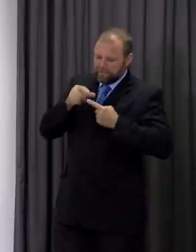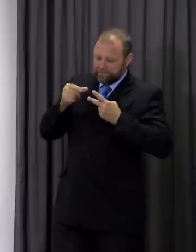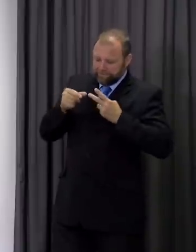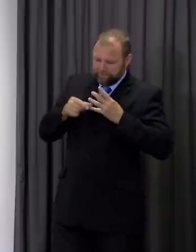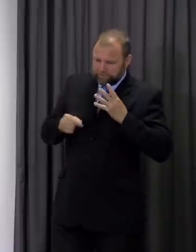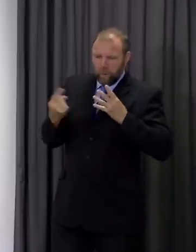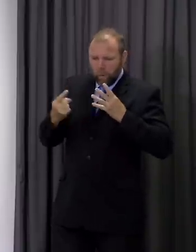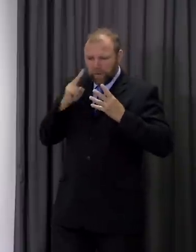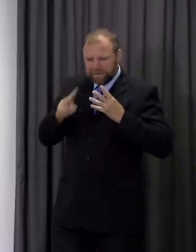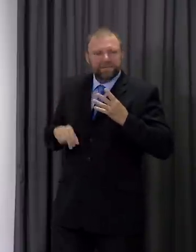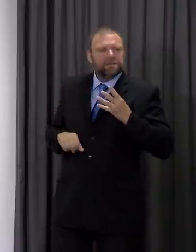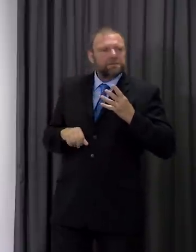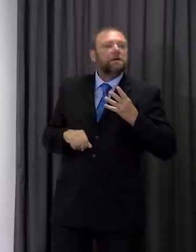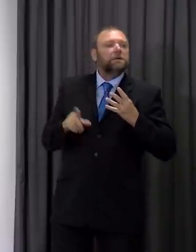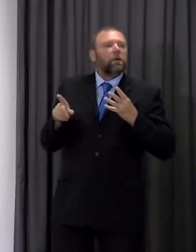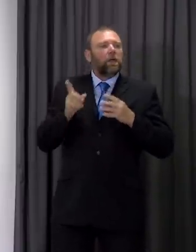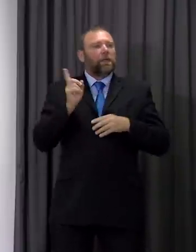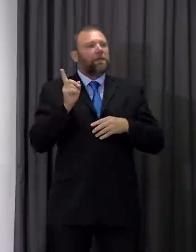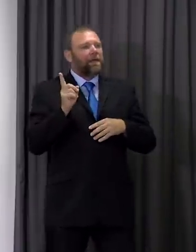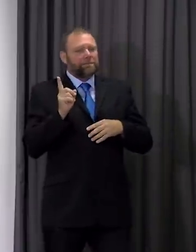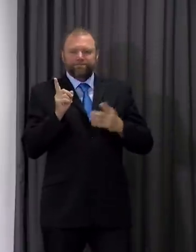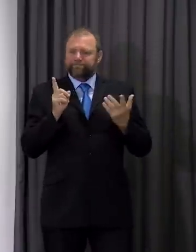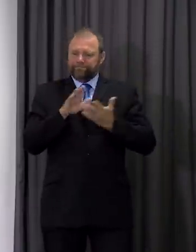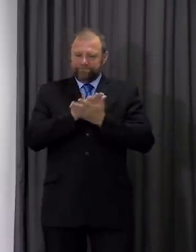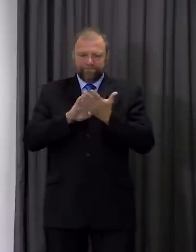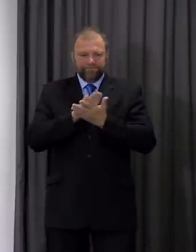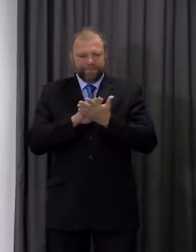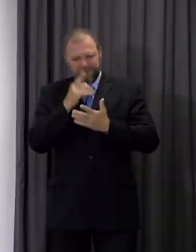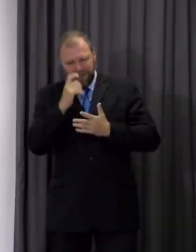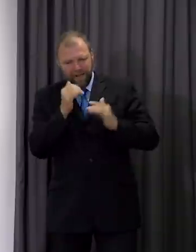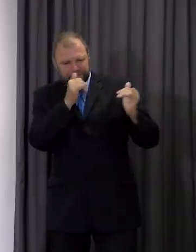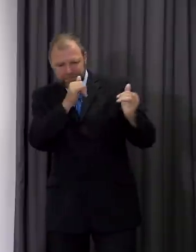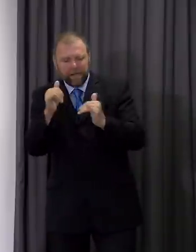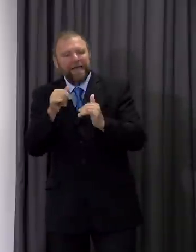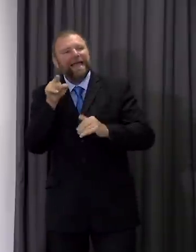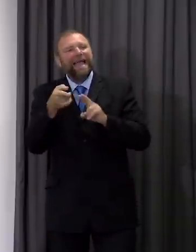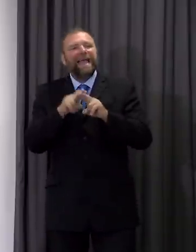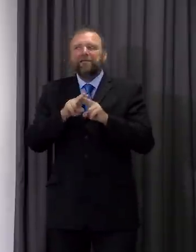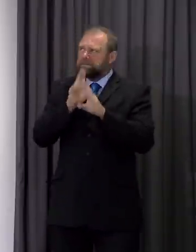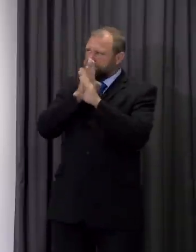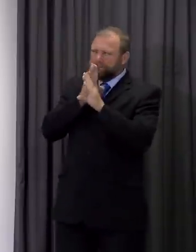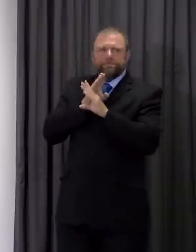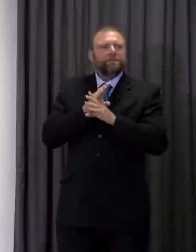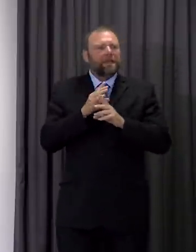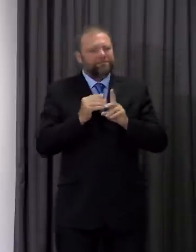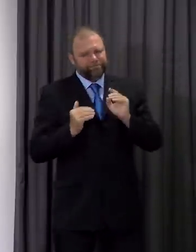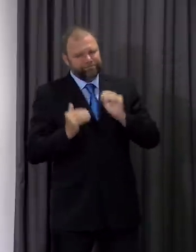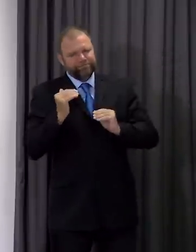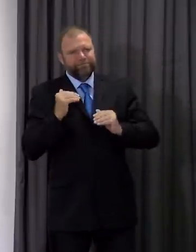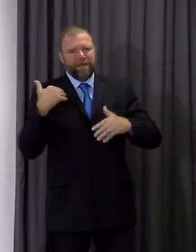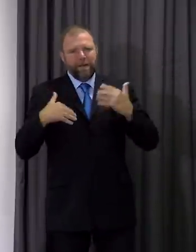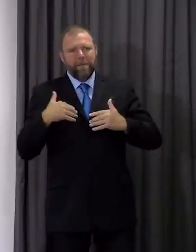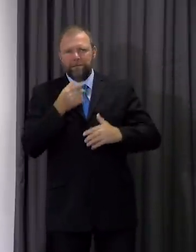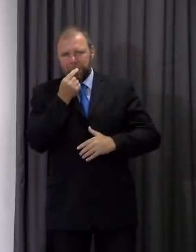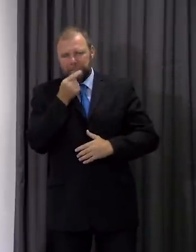potentially national lockdown measures, it raises the prospect of doing that, as well as the potential for harm. But whatever we do, through the choices we make